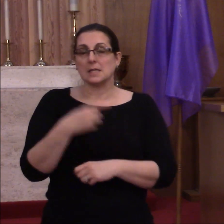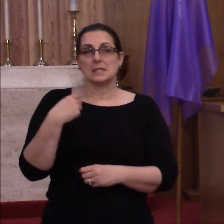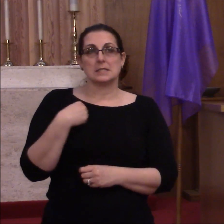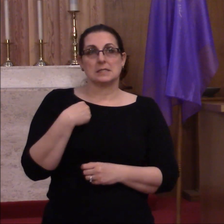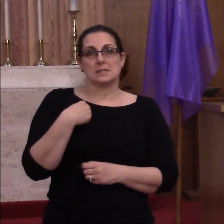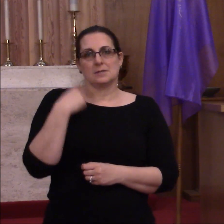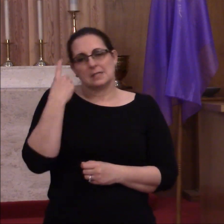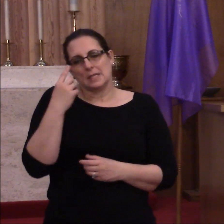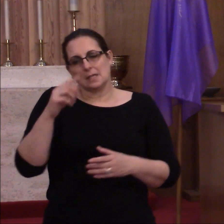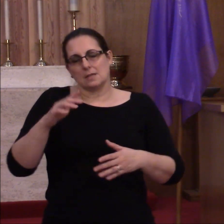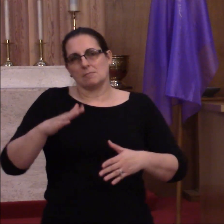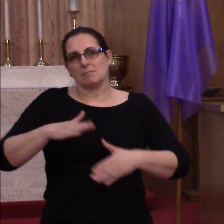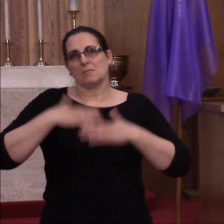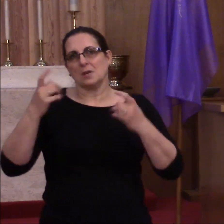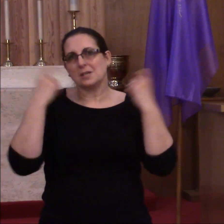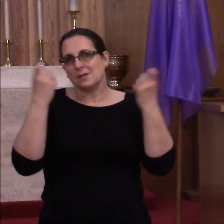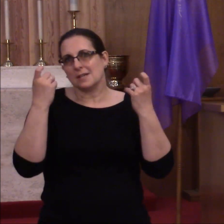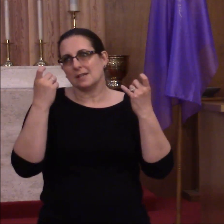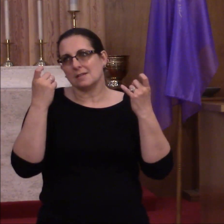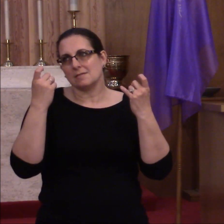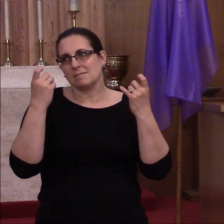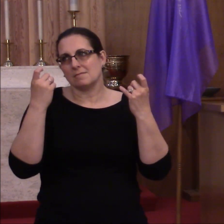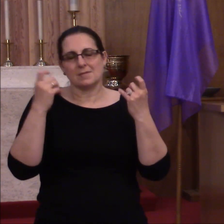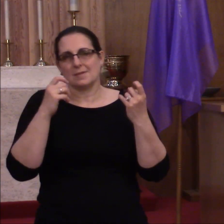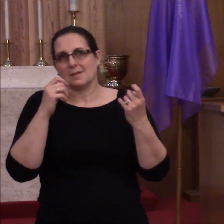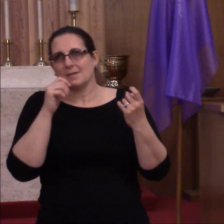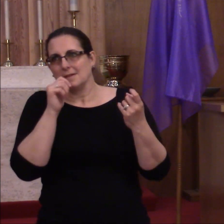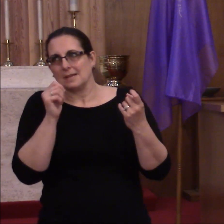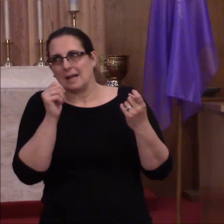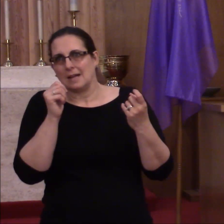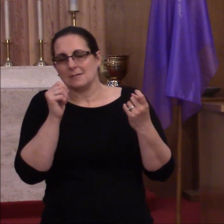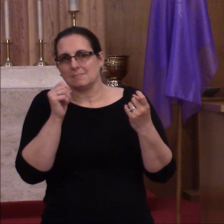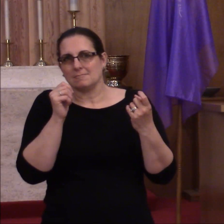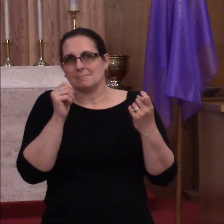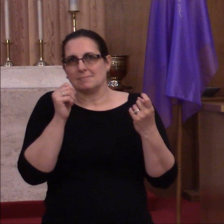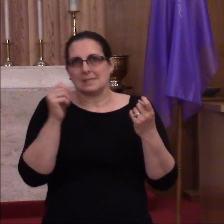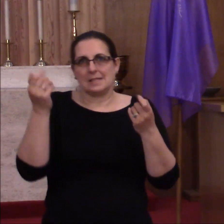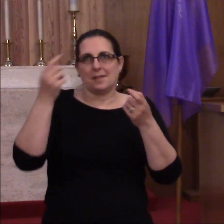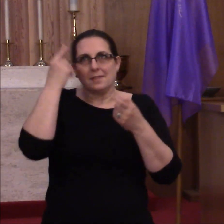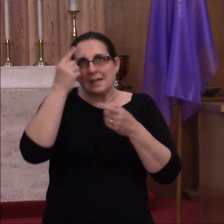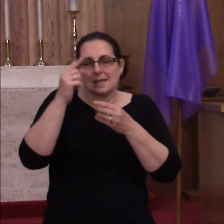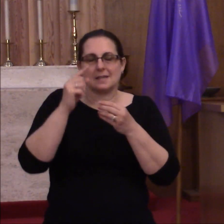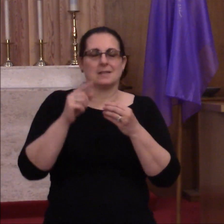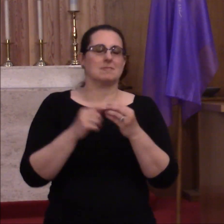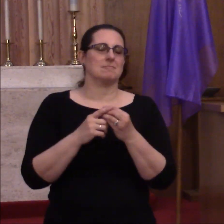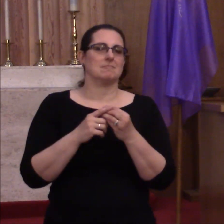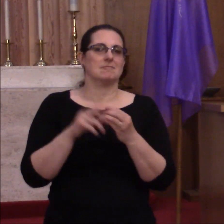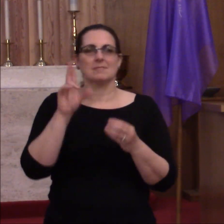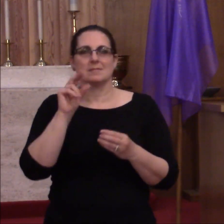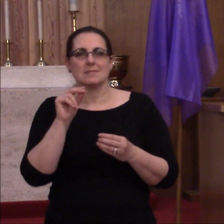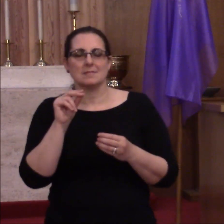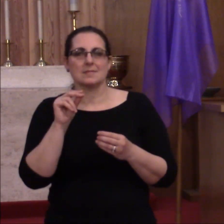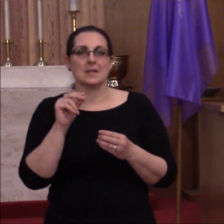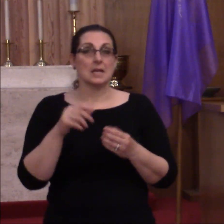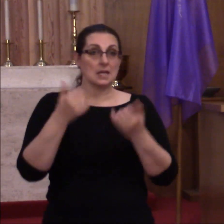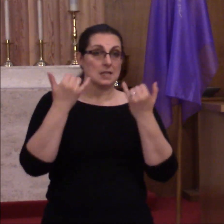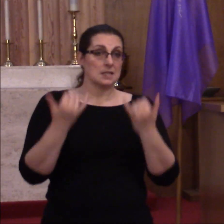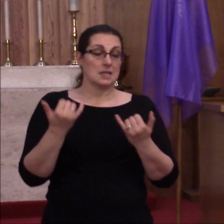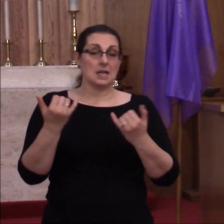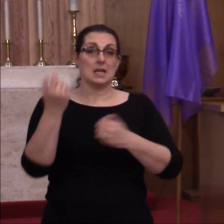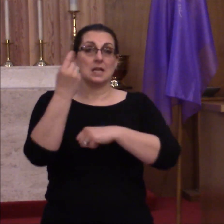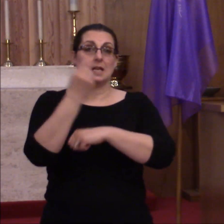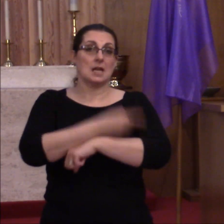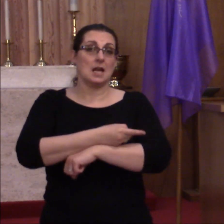rejoicing is the last thing on our minds. Today is the first Sunday that we have not had a regular